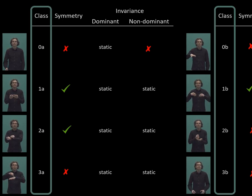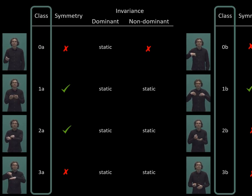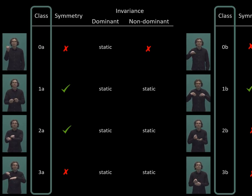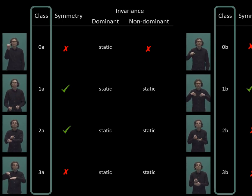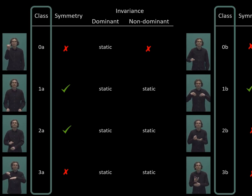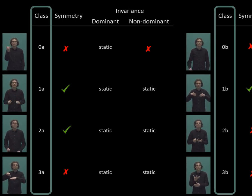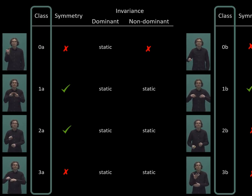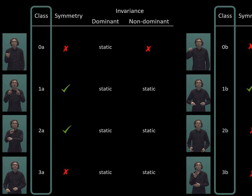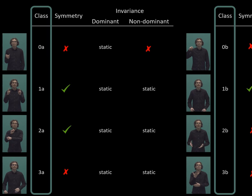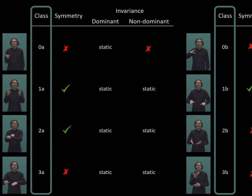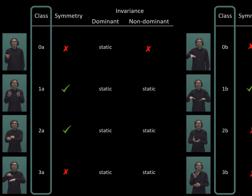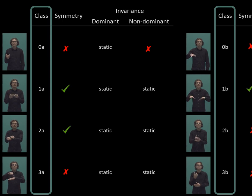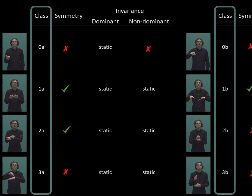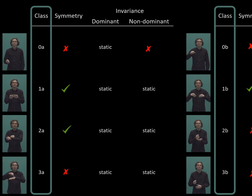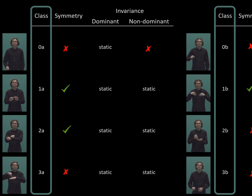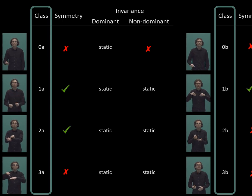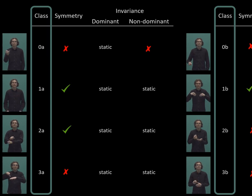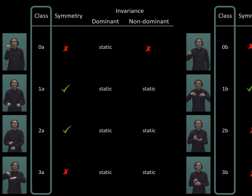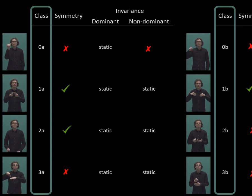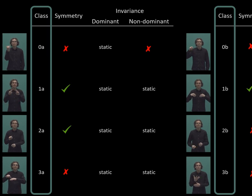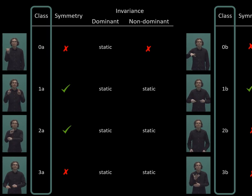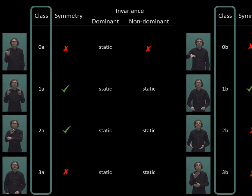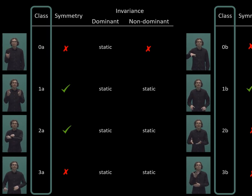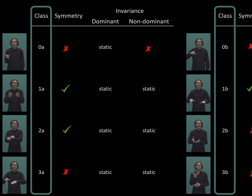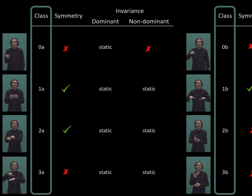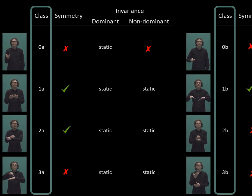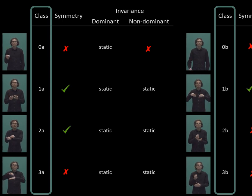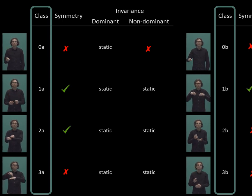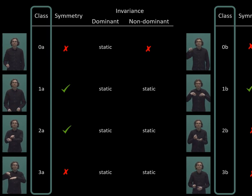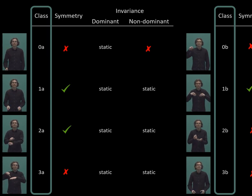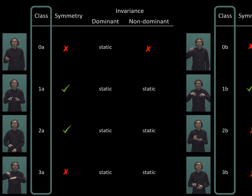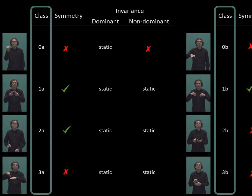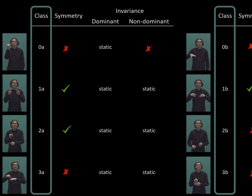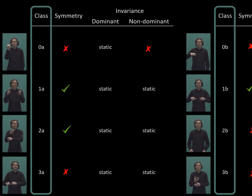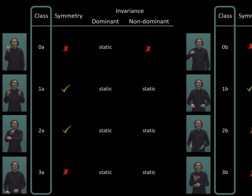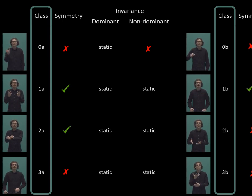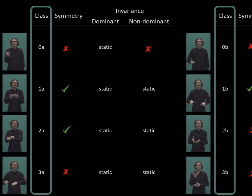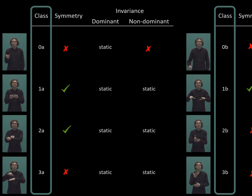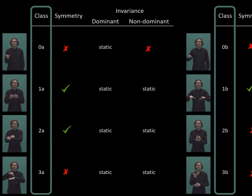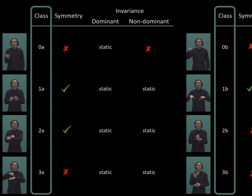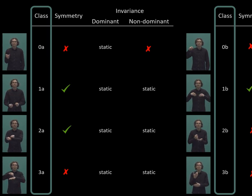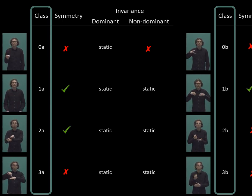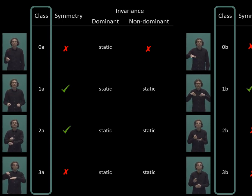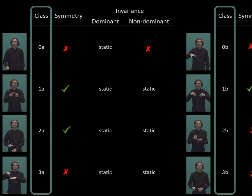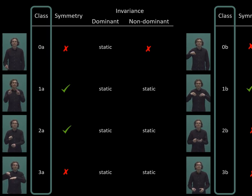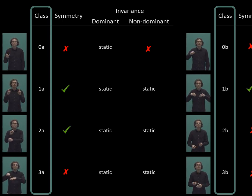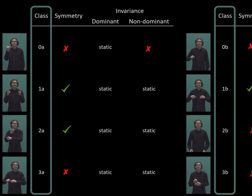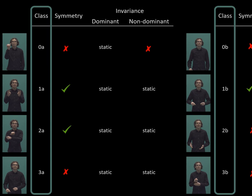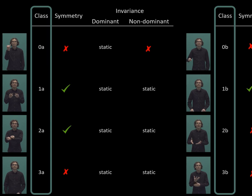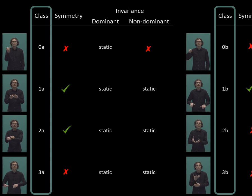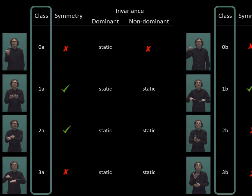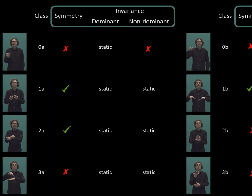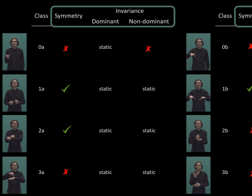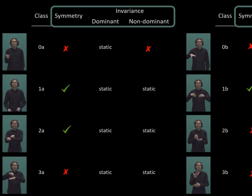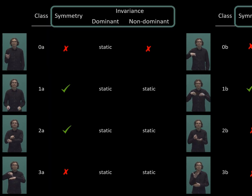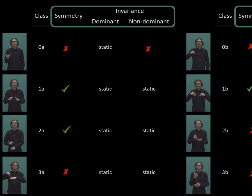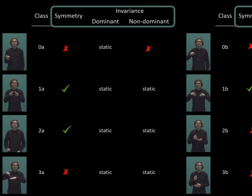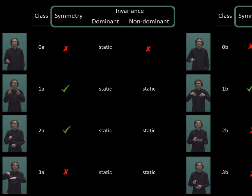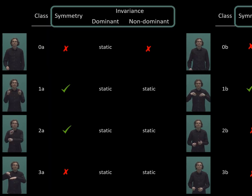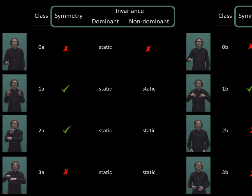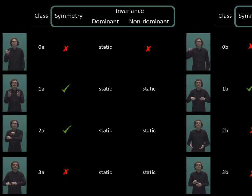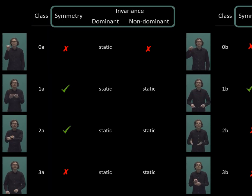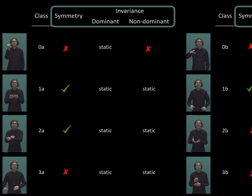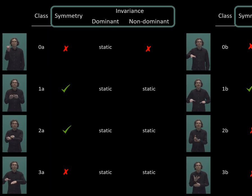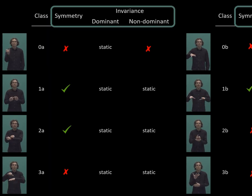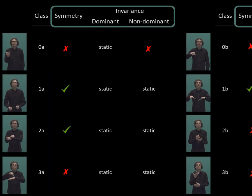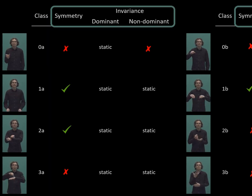We then introduce hand pose constraints on these classes. Our constraints exploit hand pose symmetry